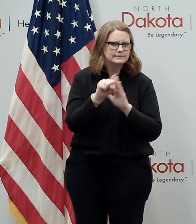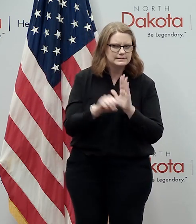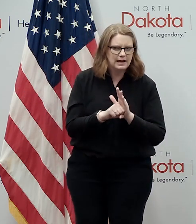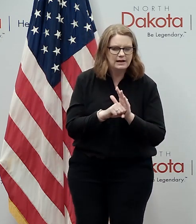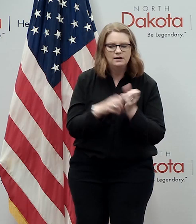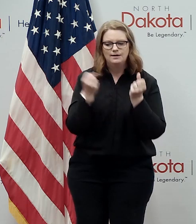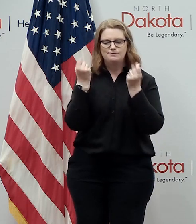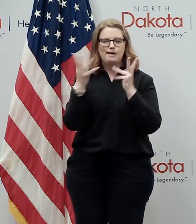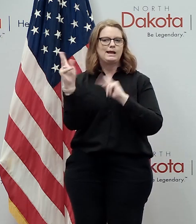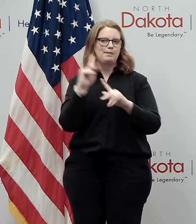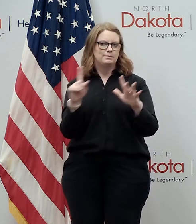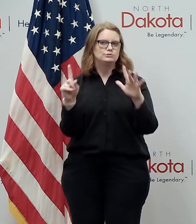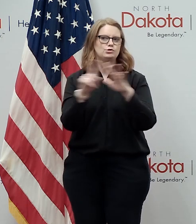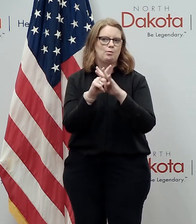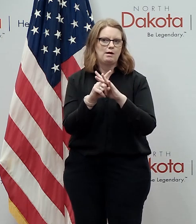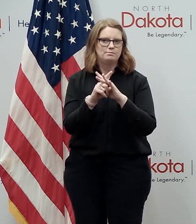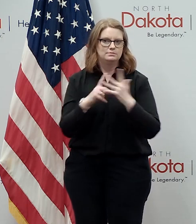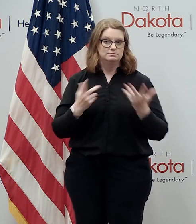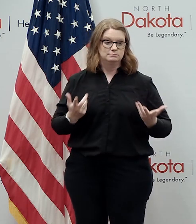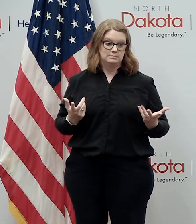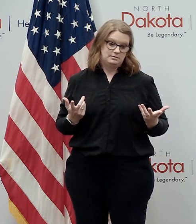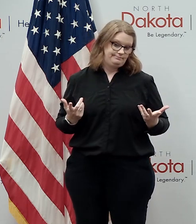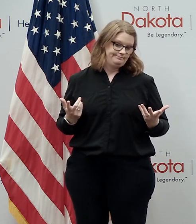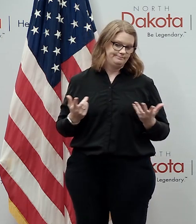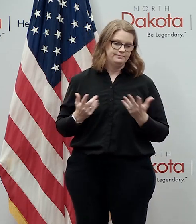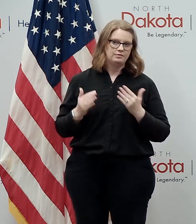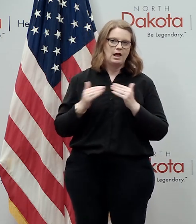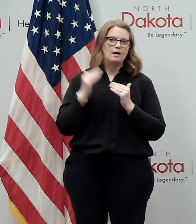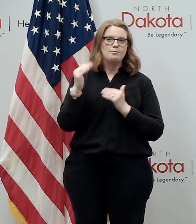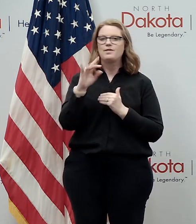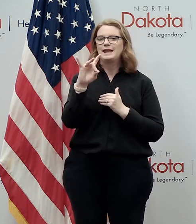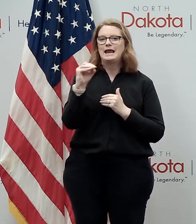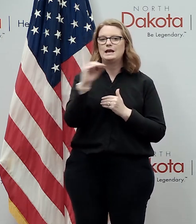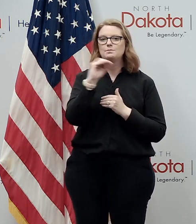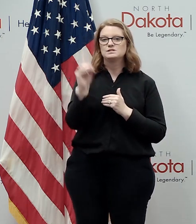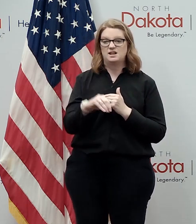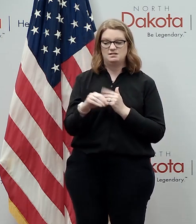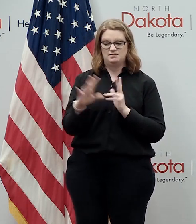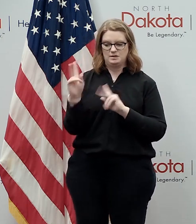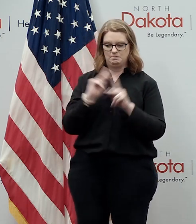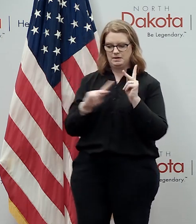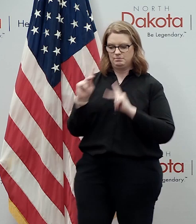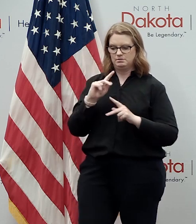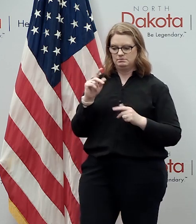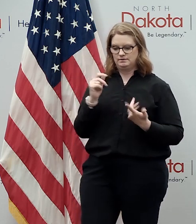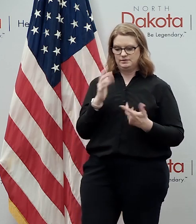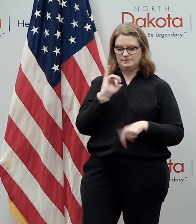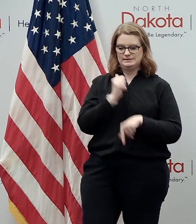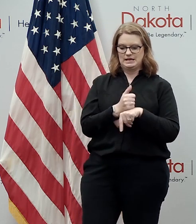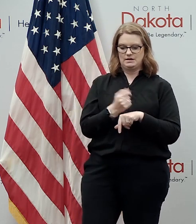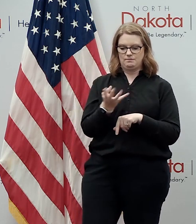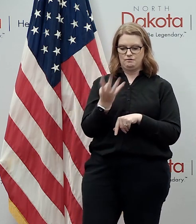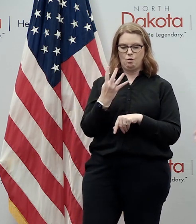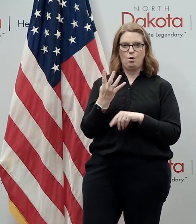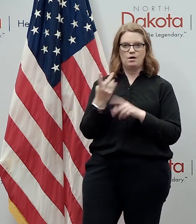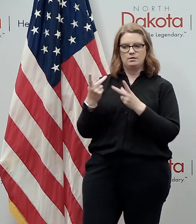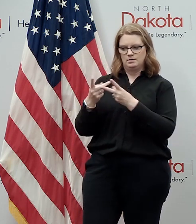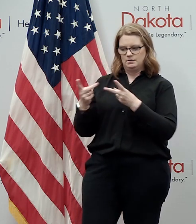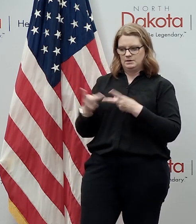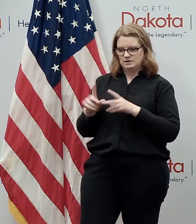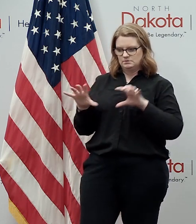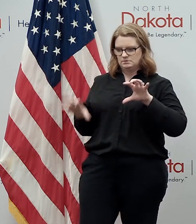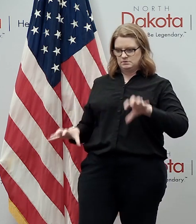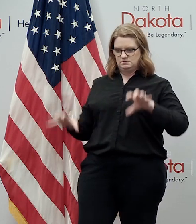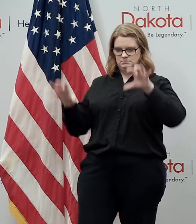a, you know, some more than 80% of the population if you just had four locations based on the catchment